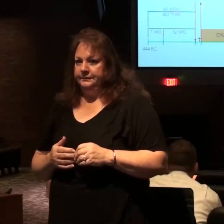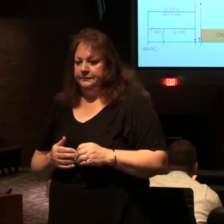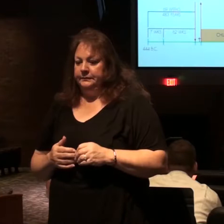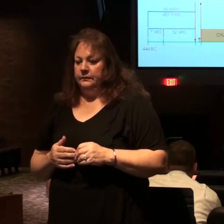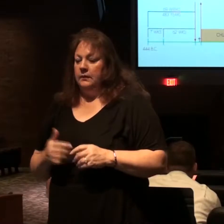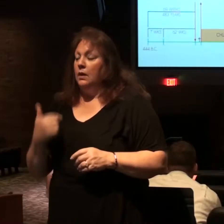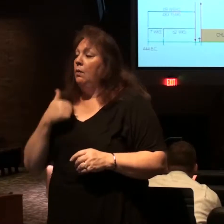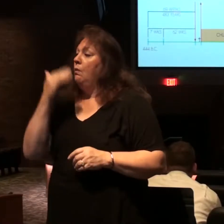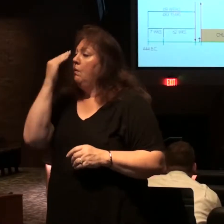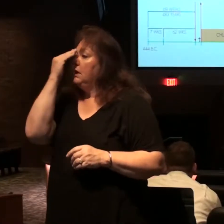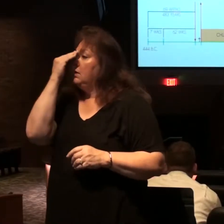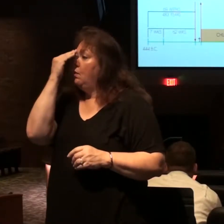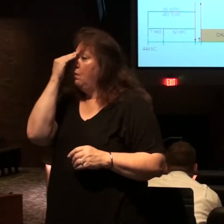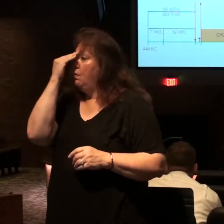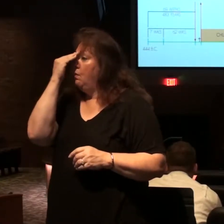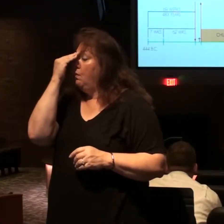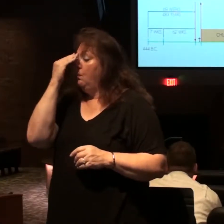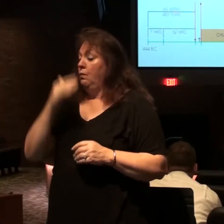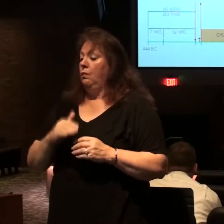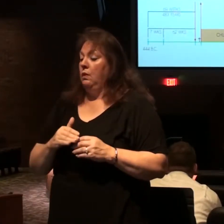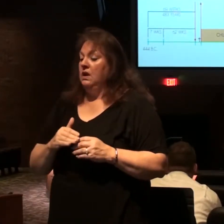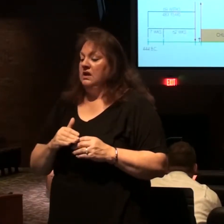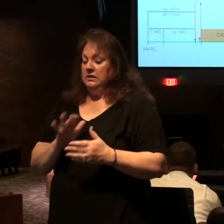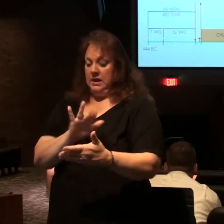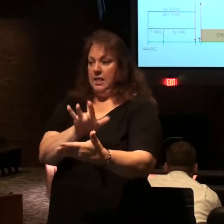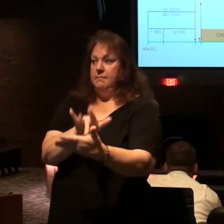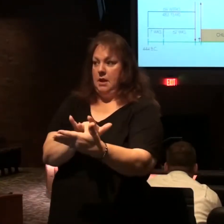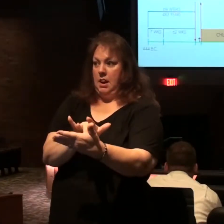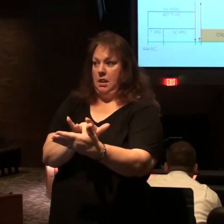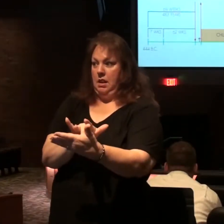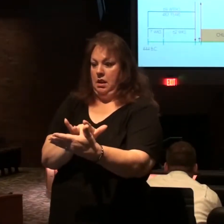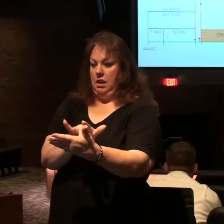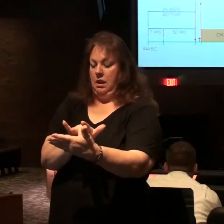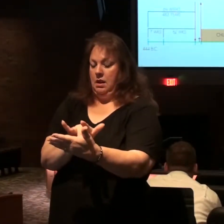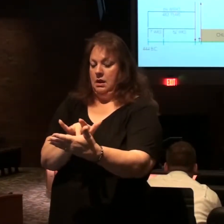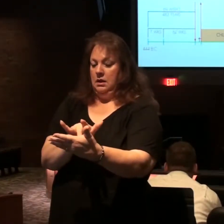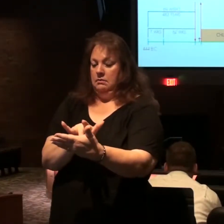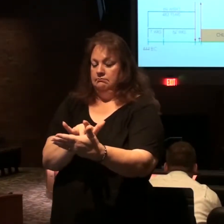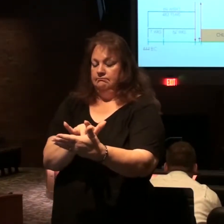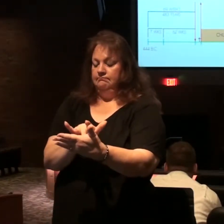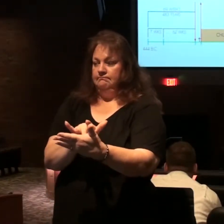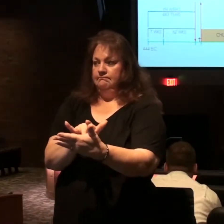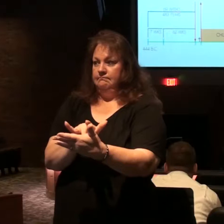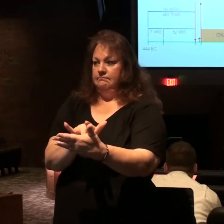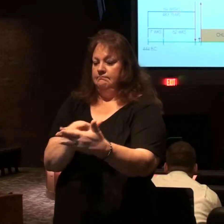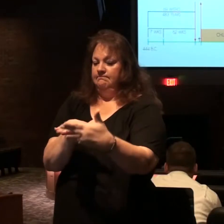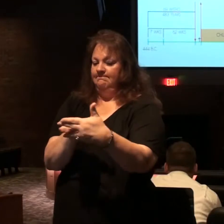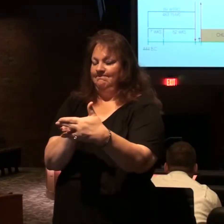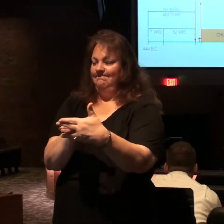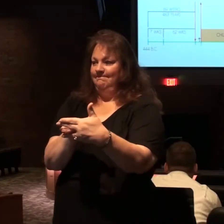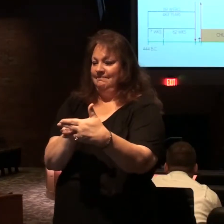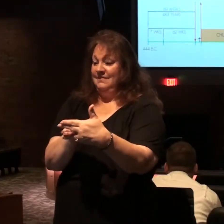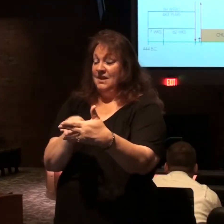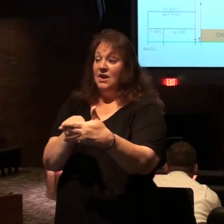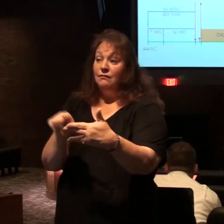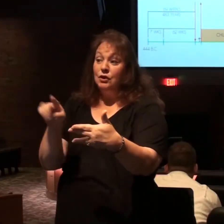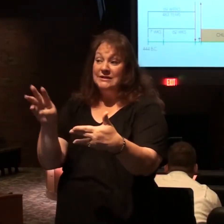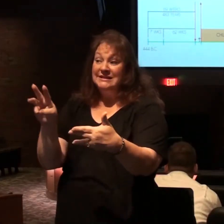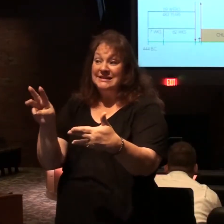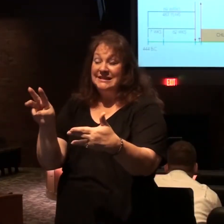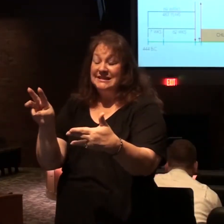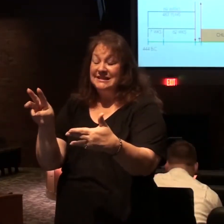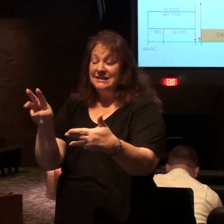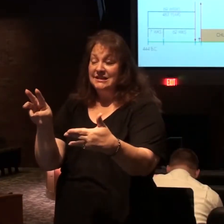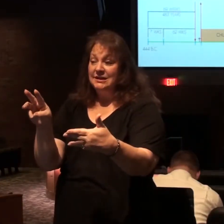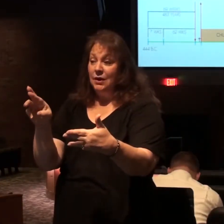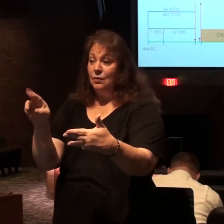we know it's right in the middle because we're told at the end of verse 6 of chapter